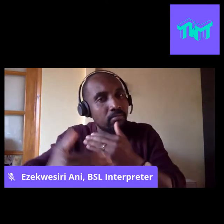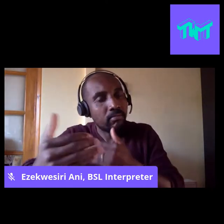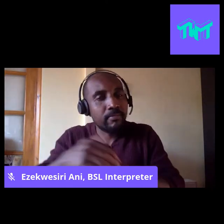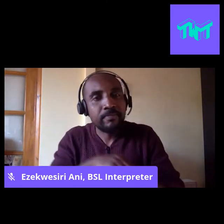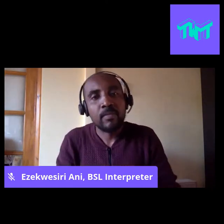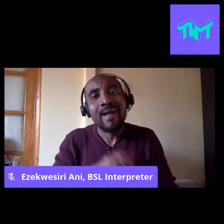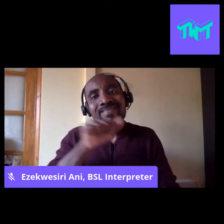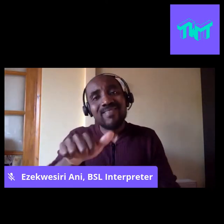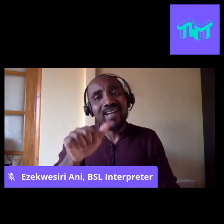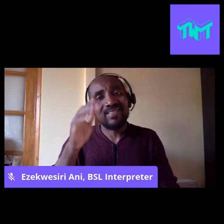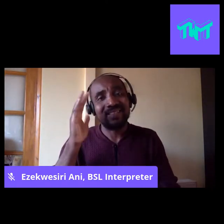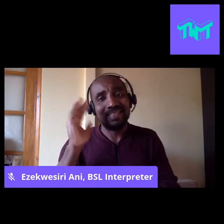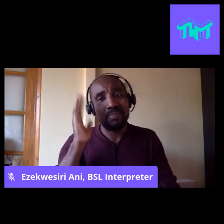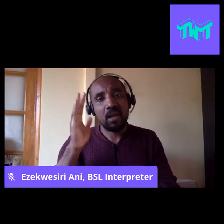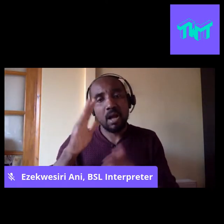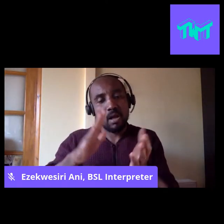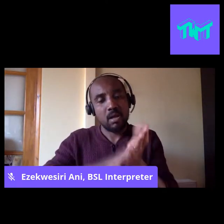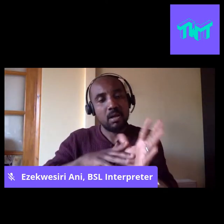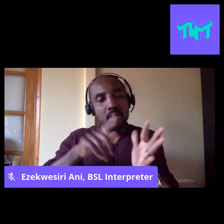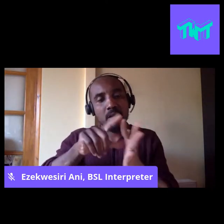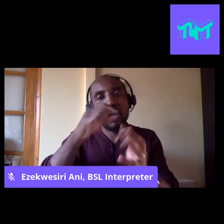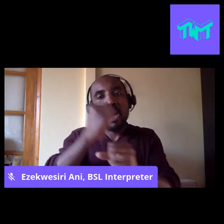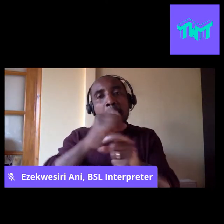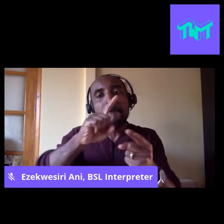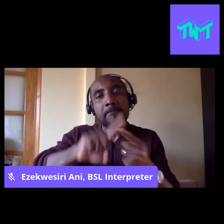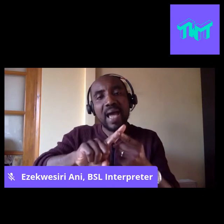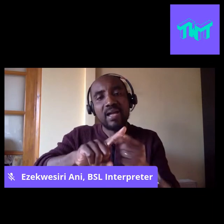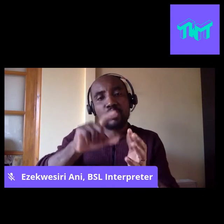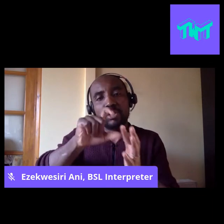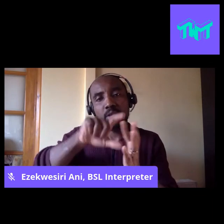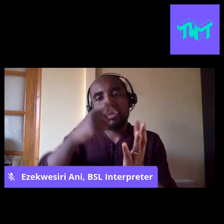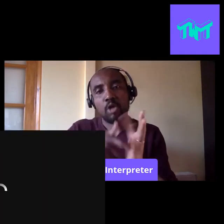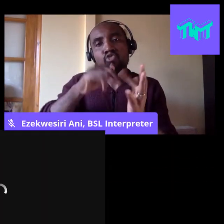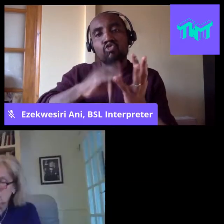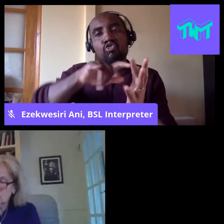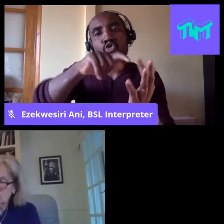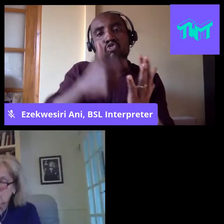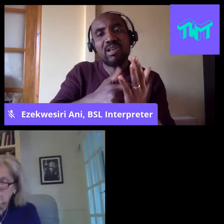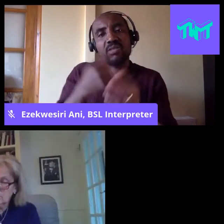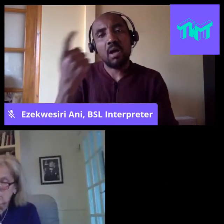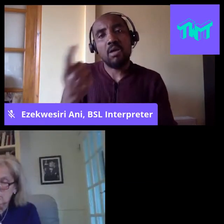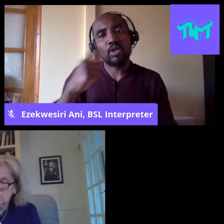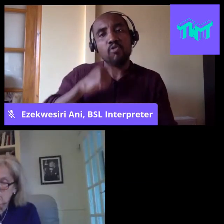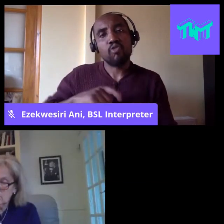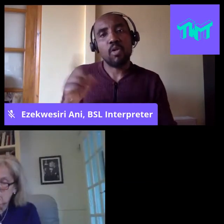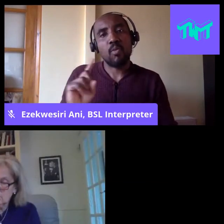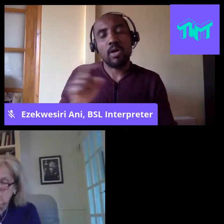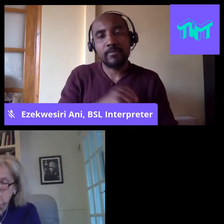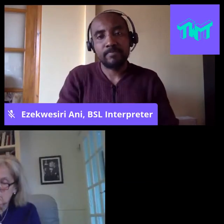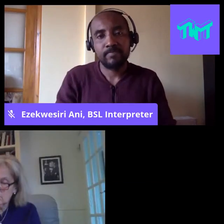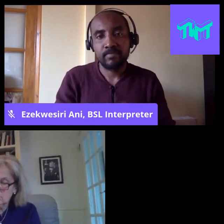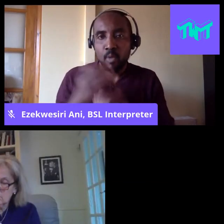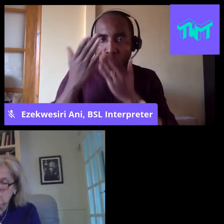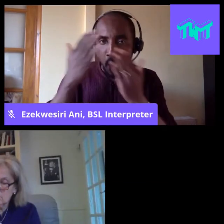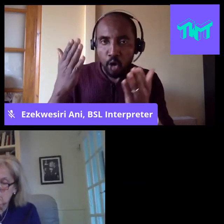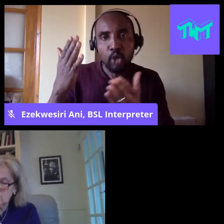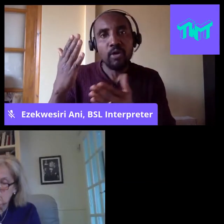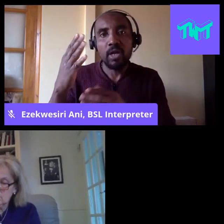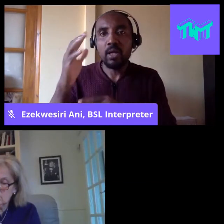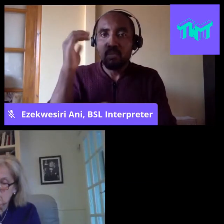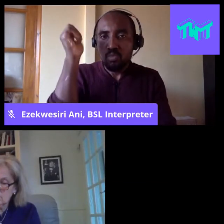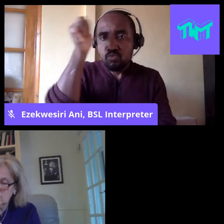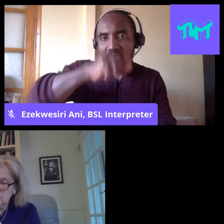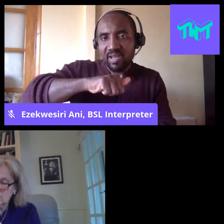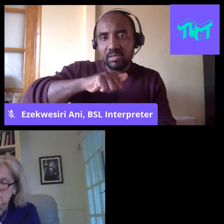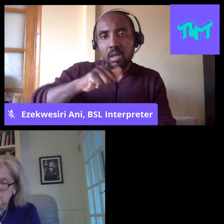is Madge Dresser. Madge is the Honorary Professor of History at the University